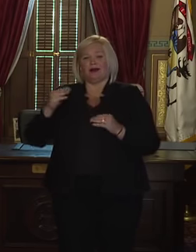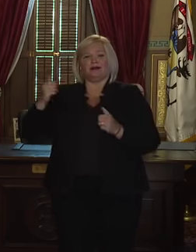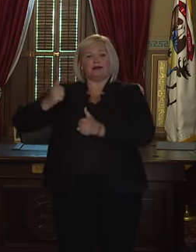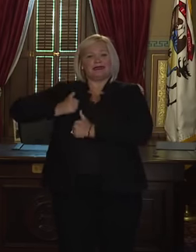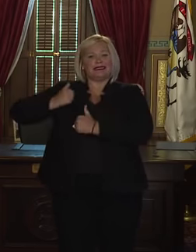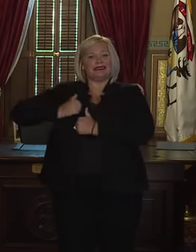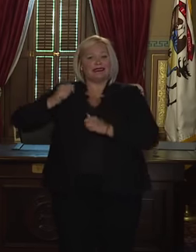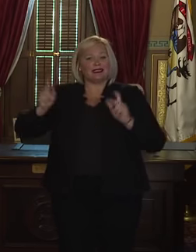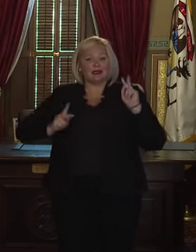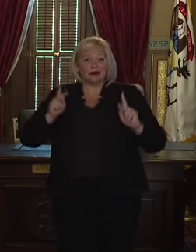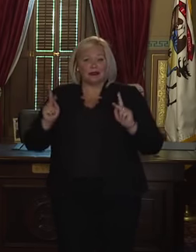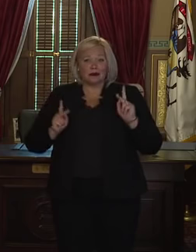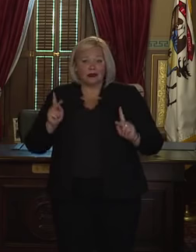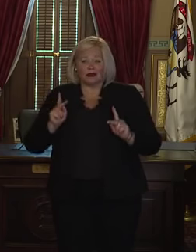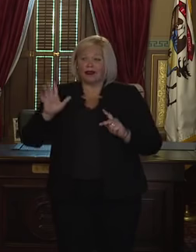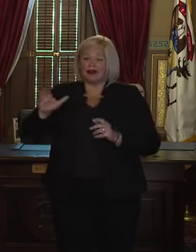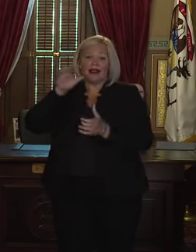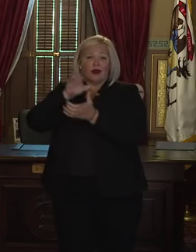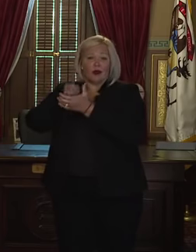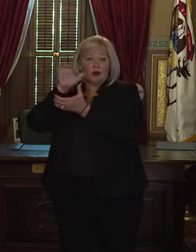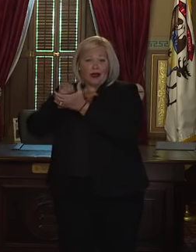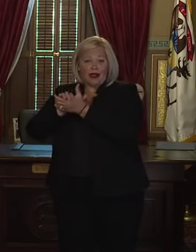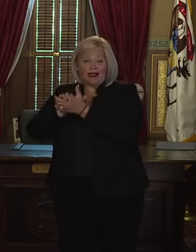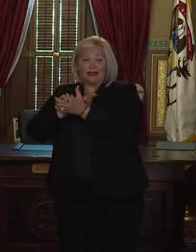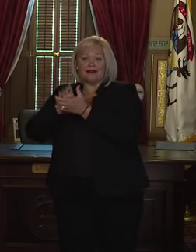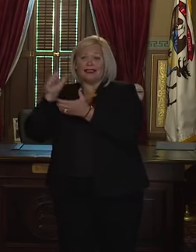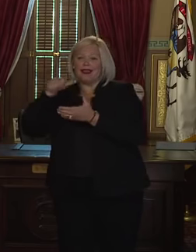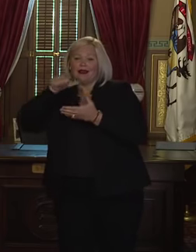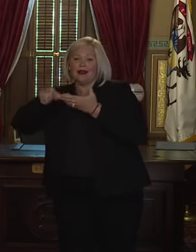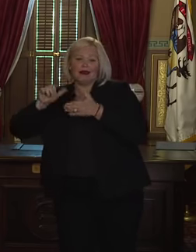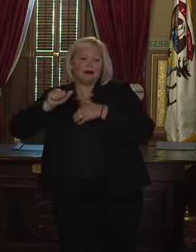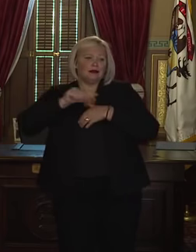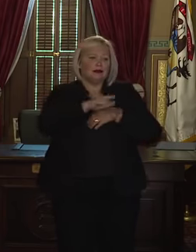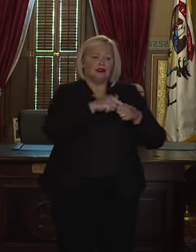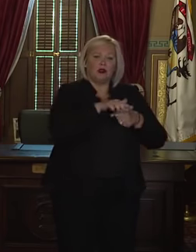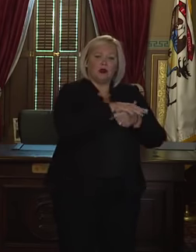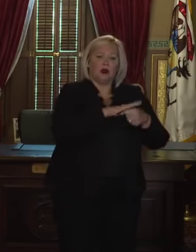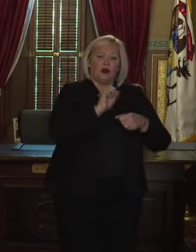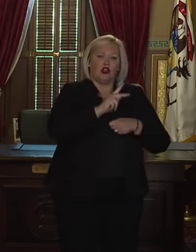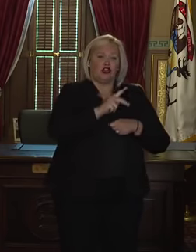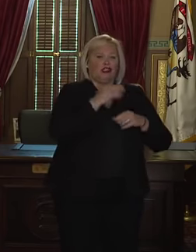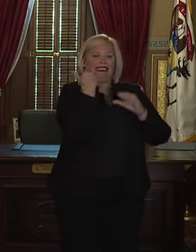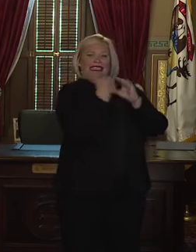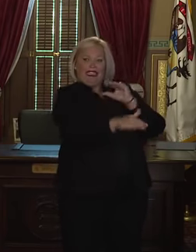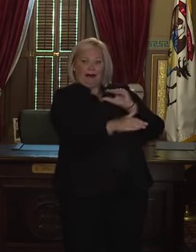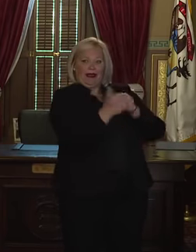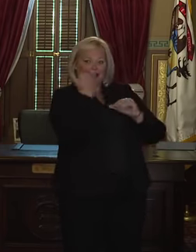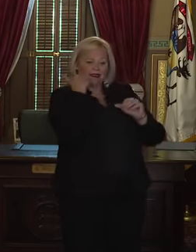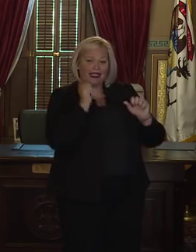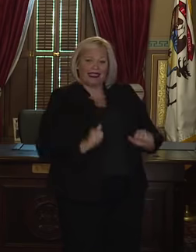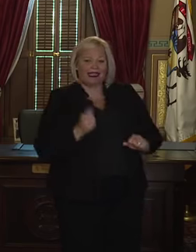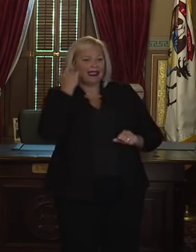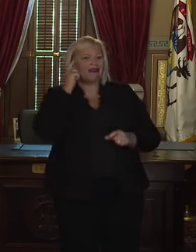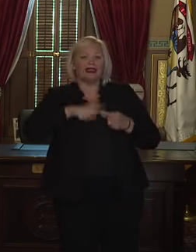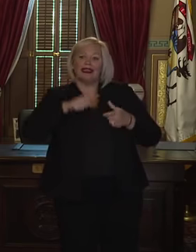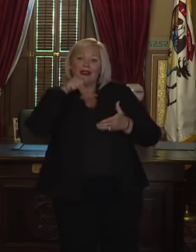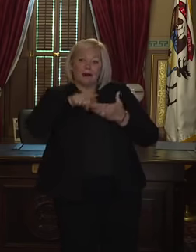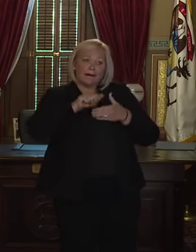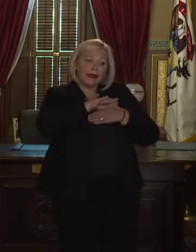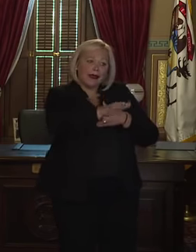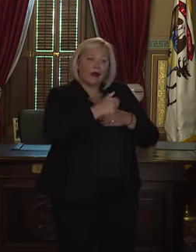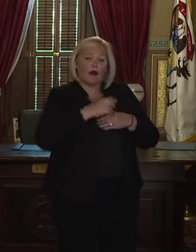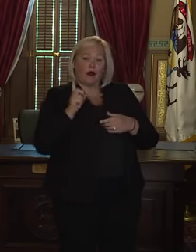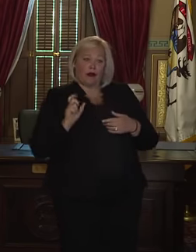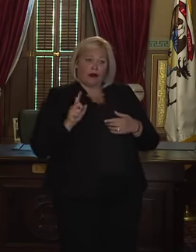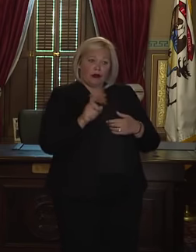military and their spouses to return their ballots to local clerks electronically if they're unable to do so in person.